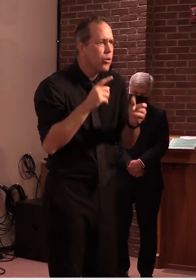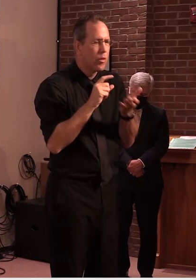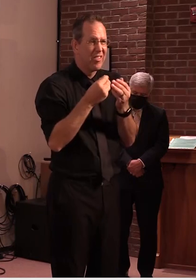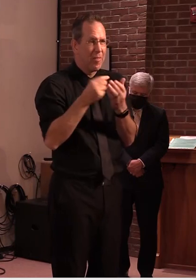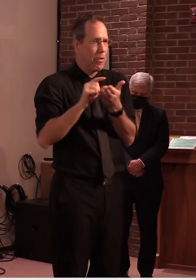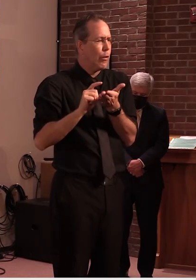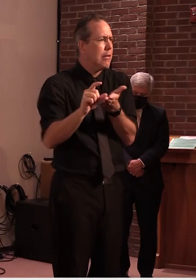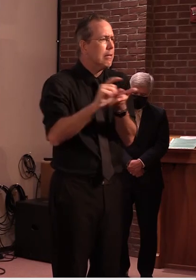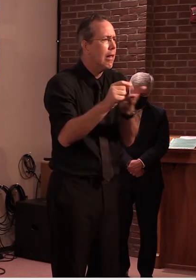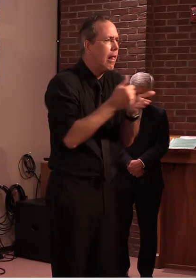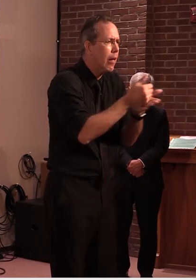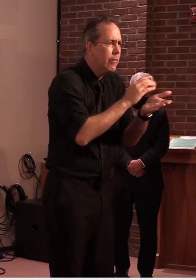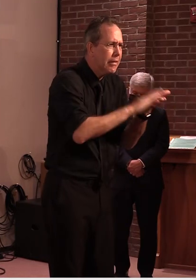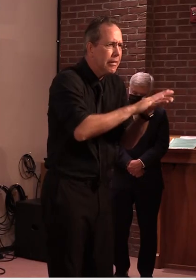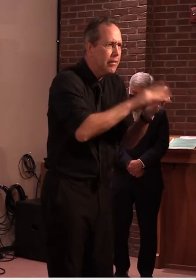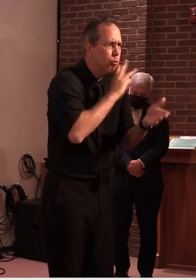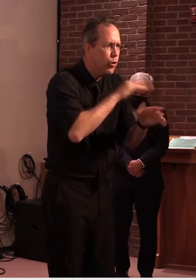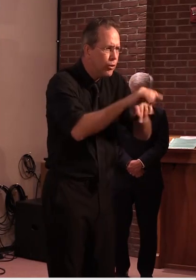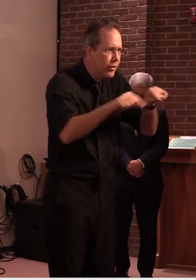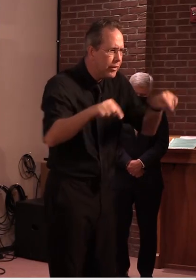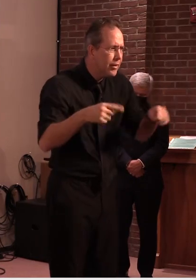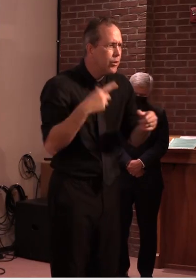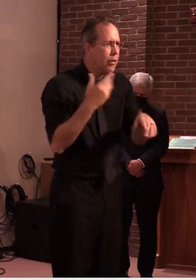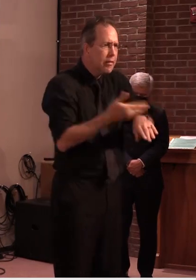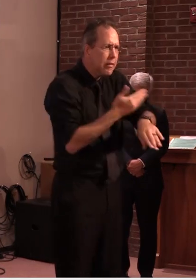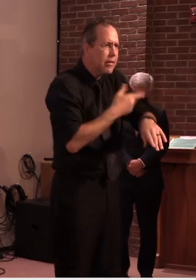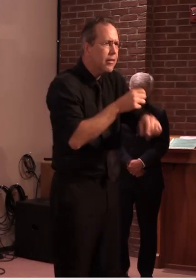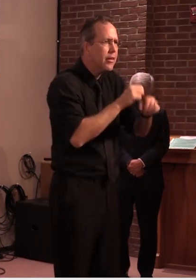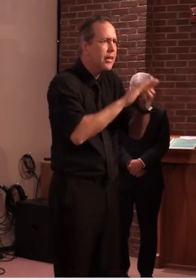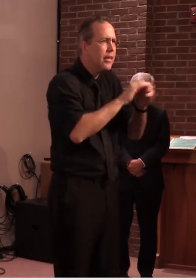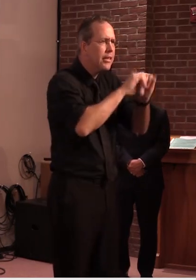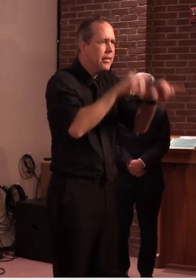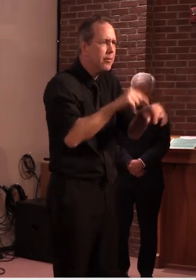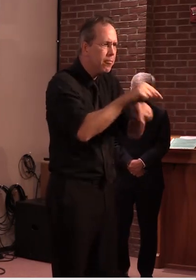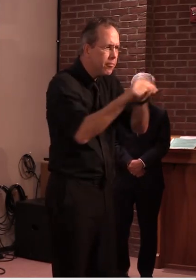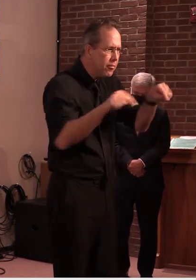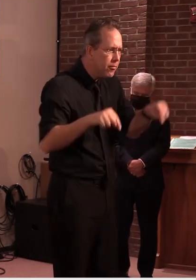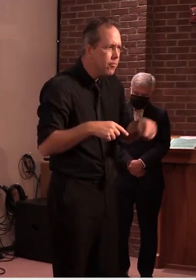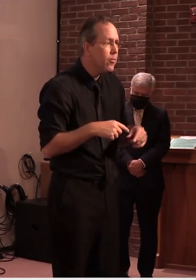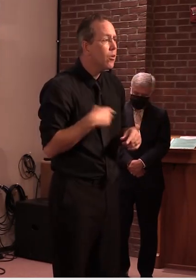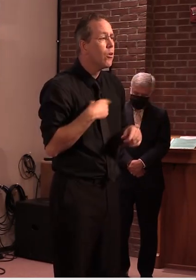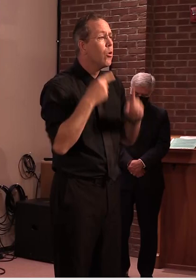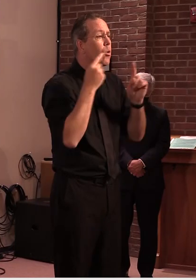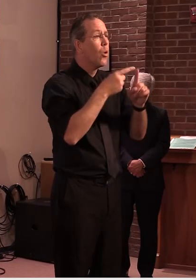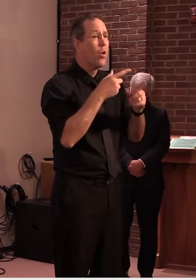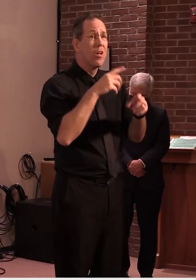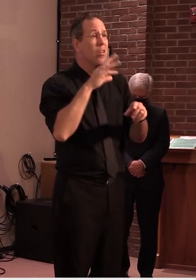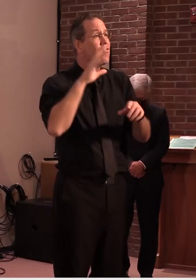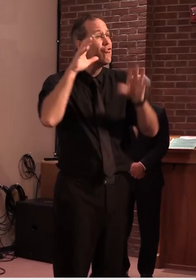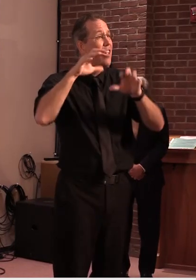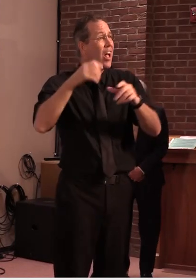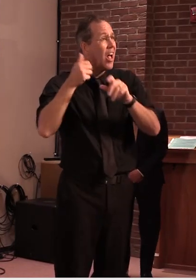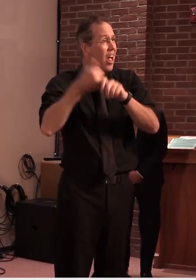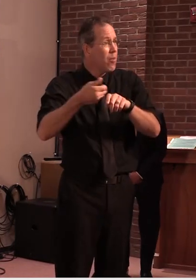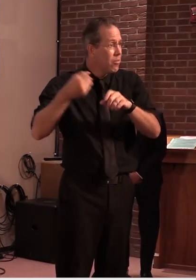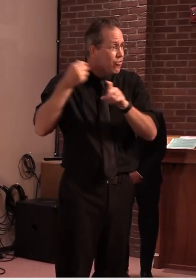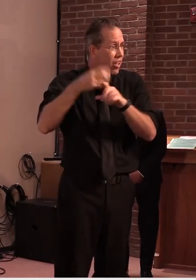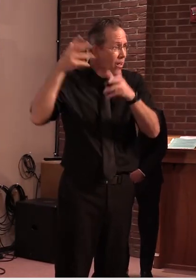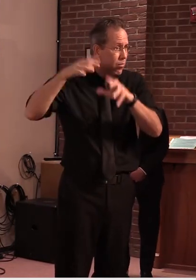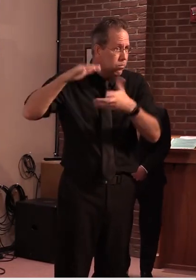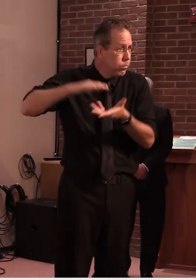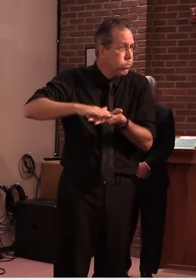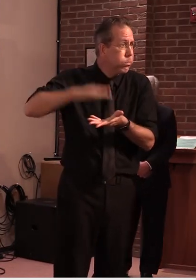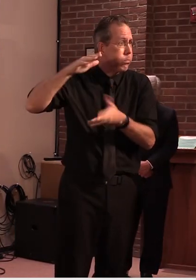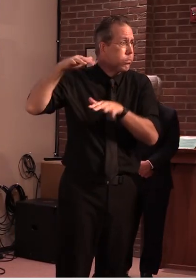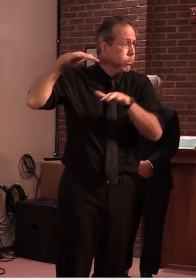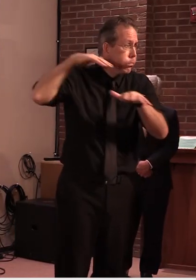um largely focusing on ways to capture that storm water before it enters the sewer system and treat it that way as